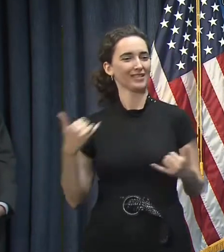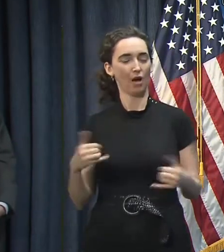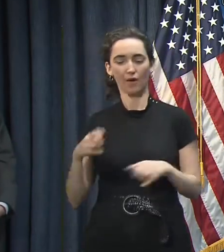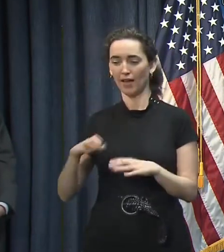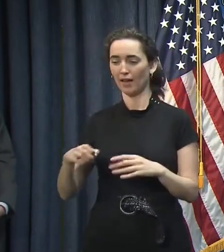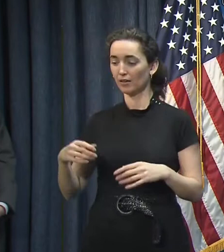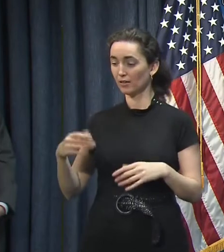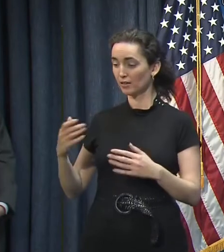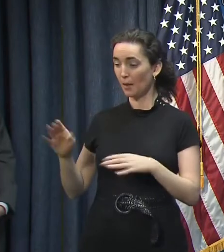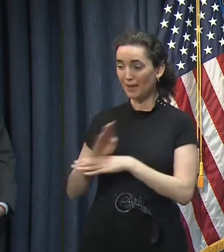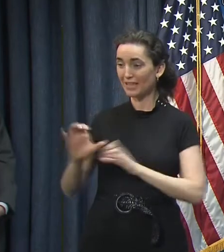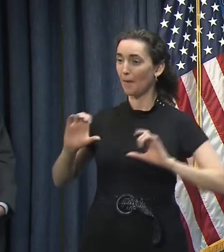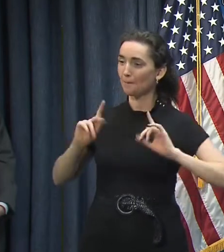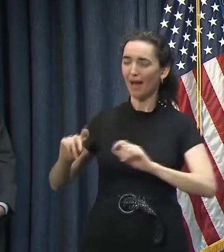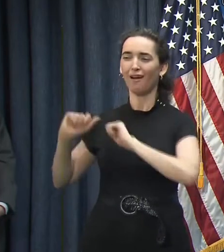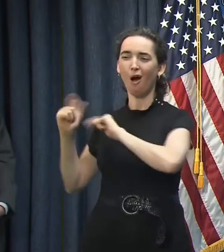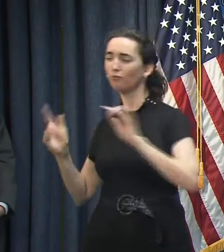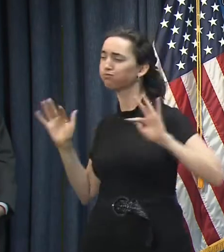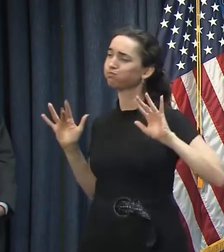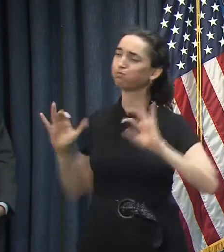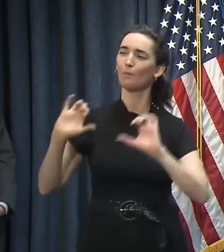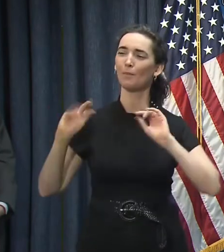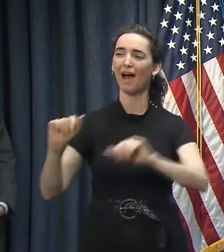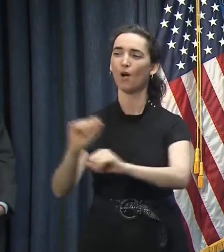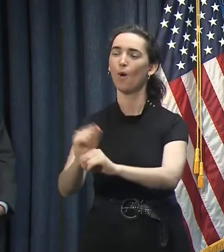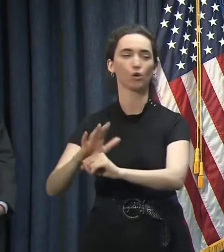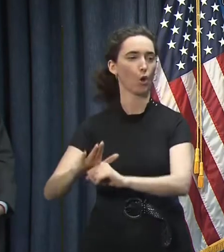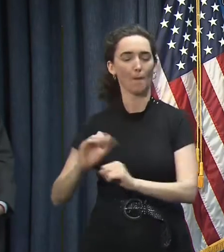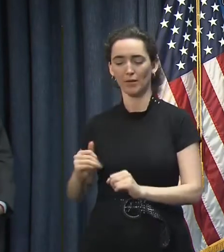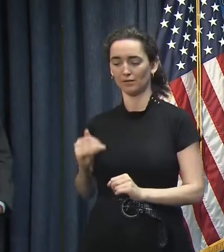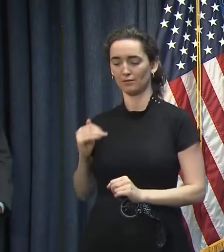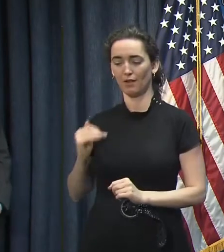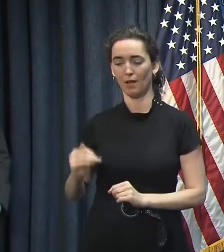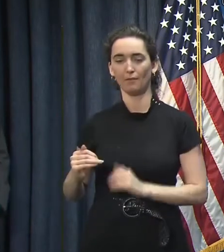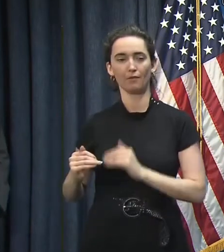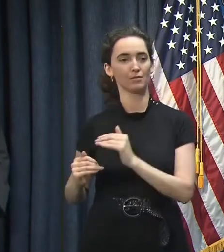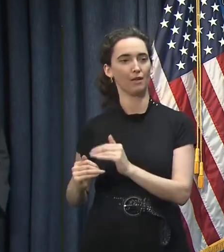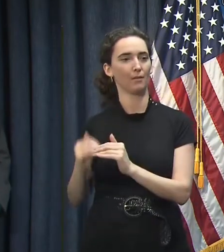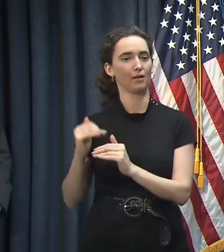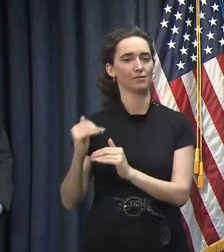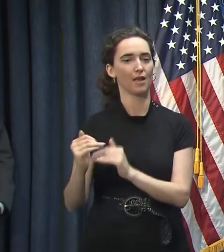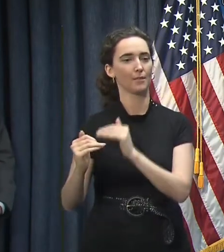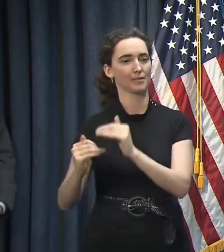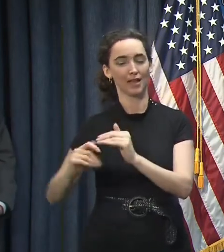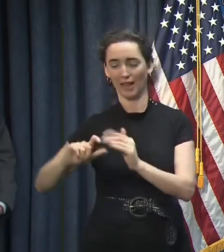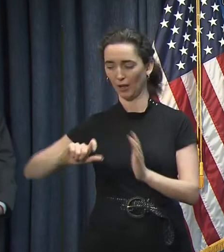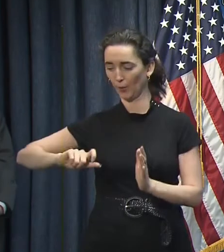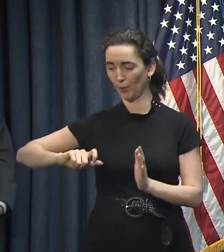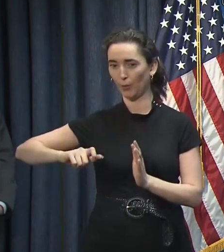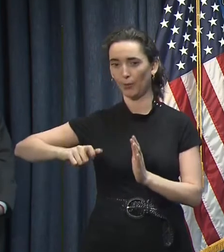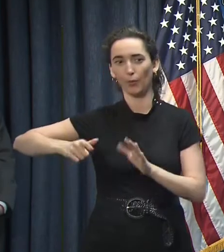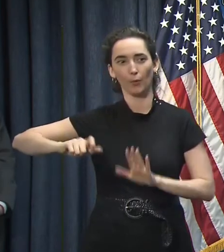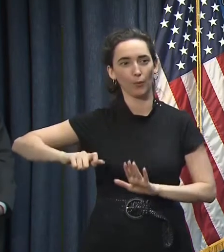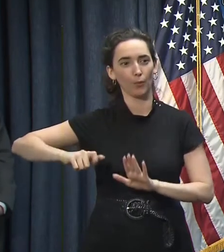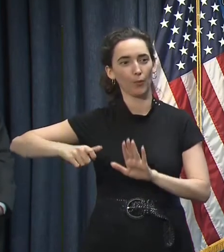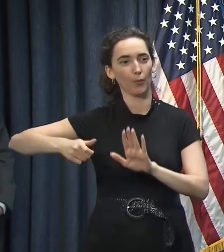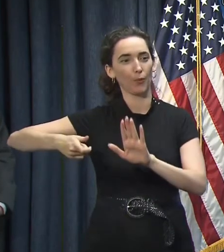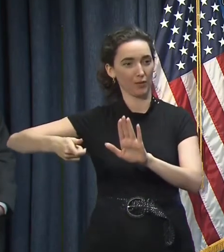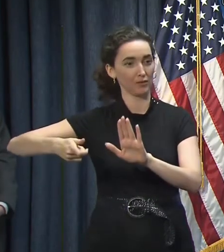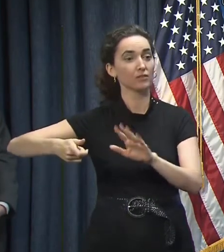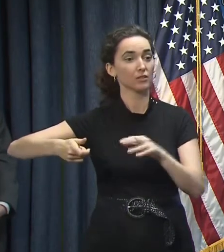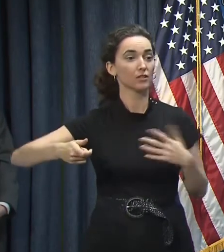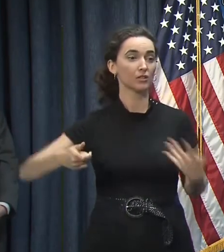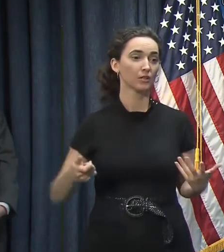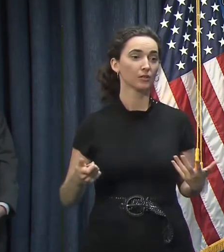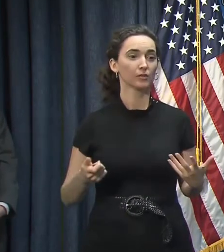the economy as we can with the imperative to protect public health. And those things are obviously somewhat